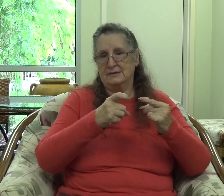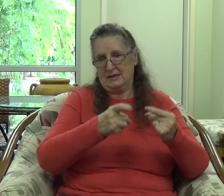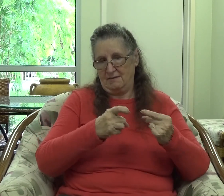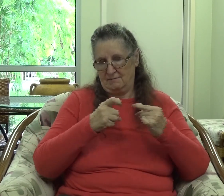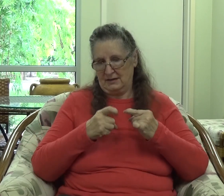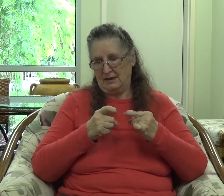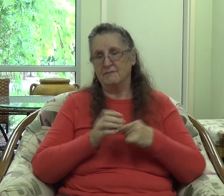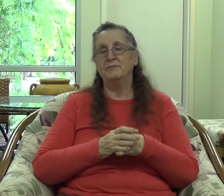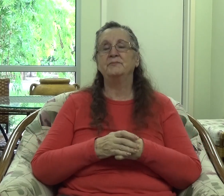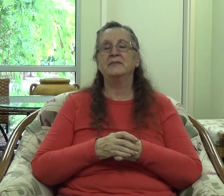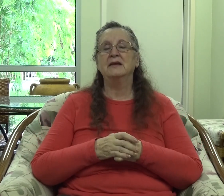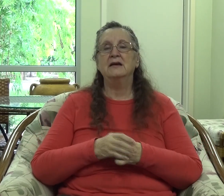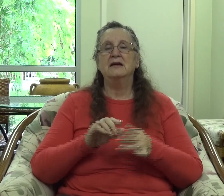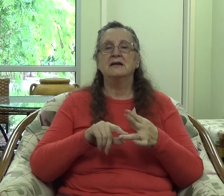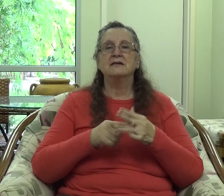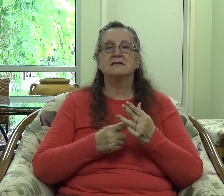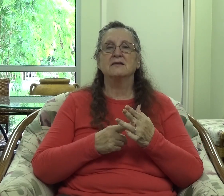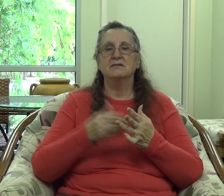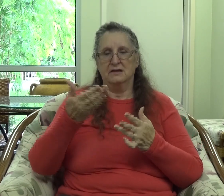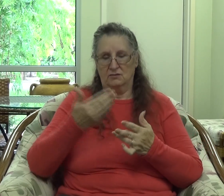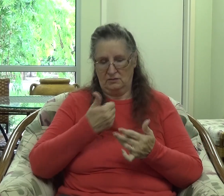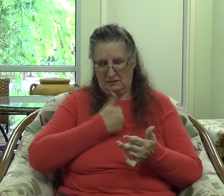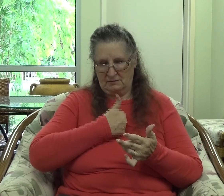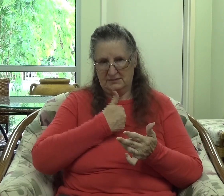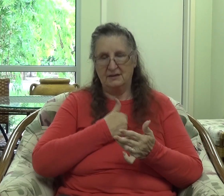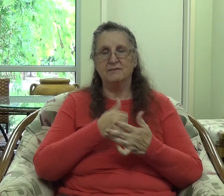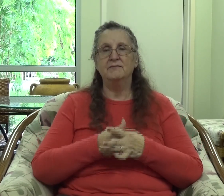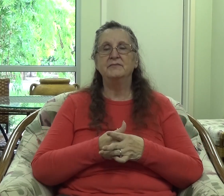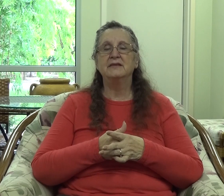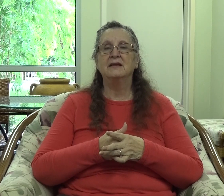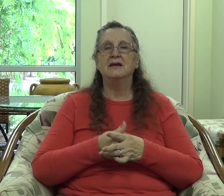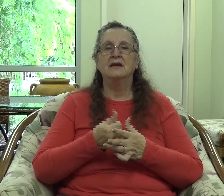He starts off by introducing himself and by telling them